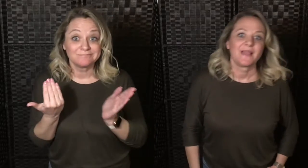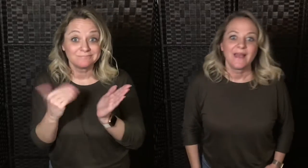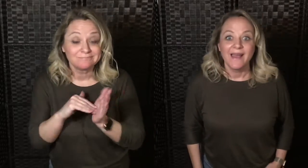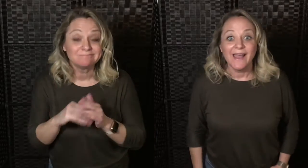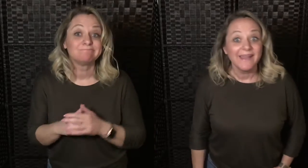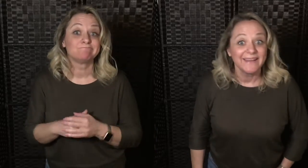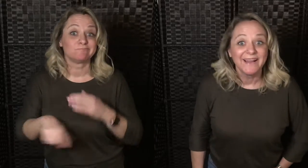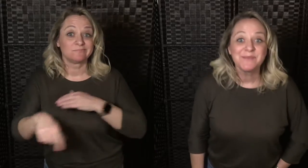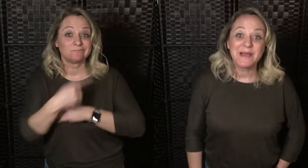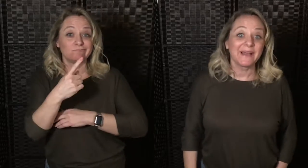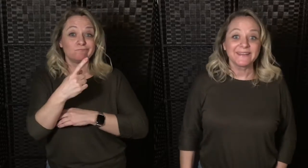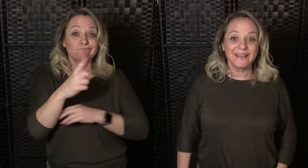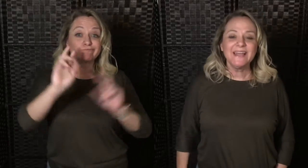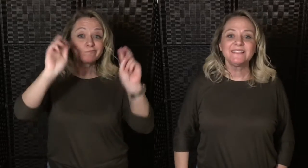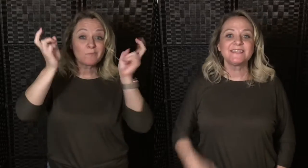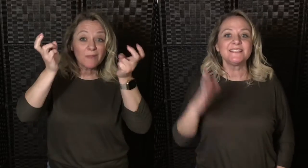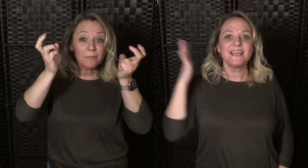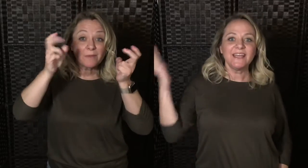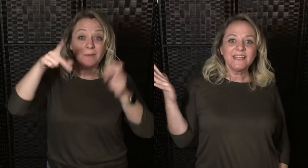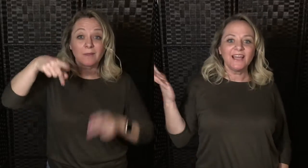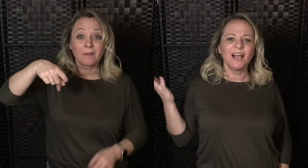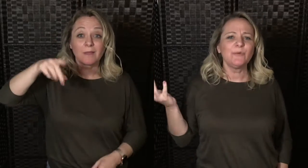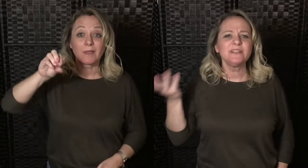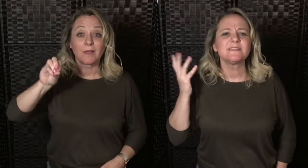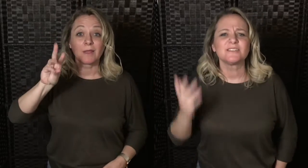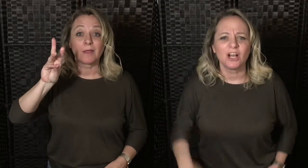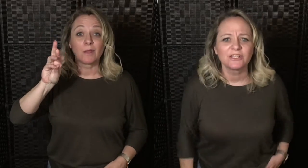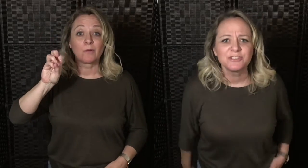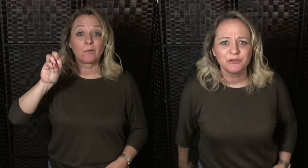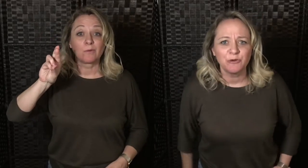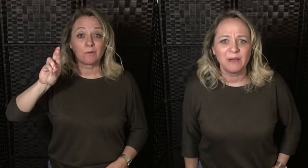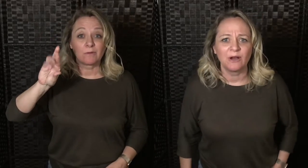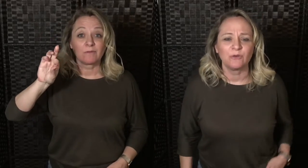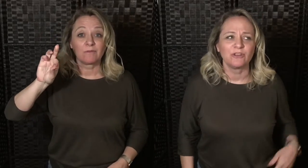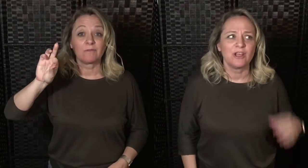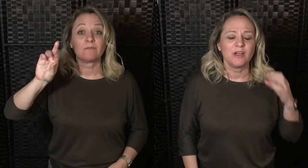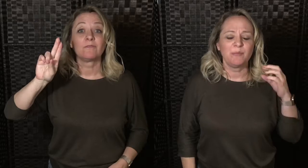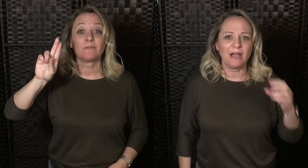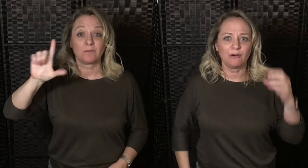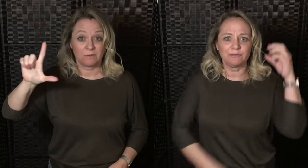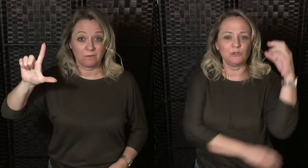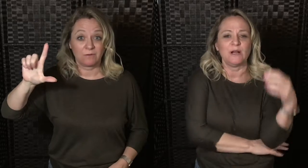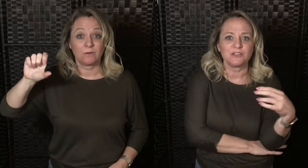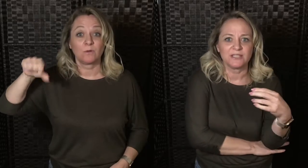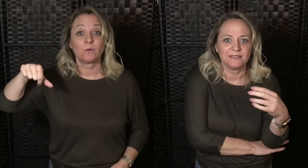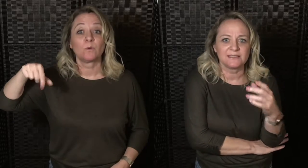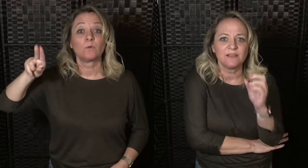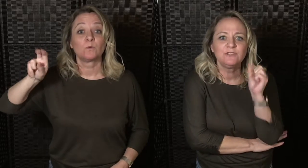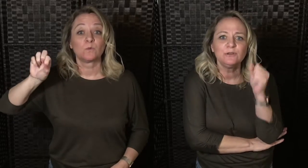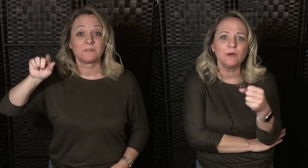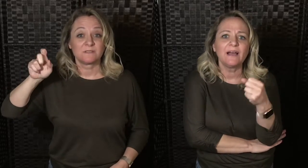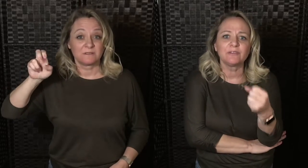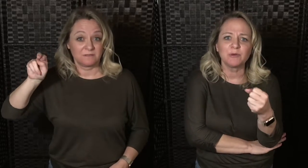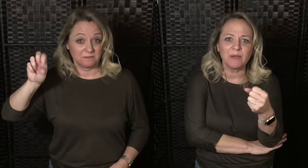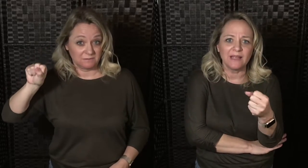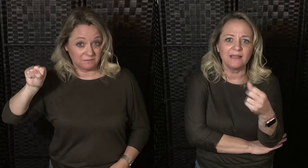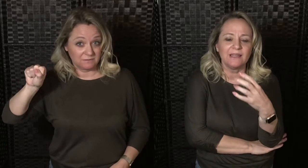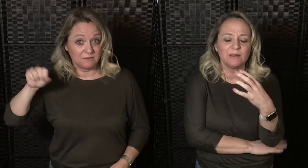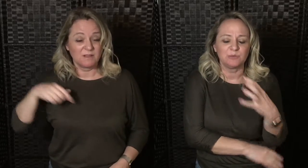Hey, I'm back and today I wanted to talk to you about powerful questions. Have you ever been in a